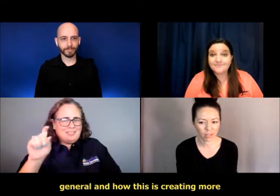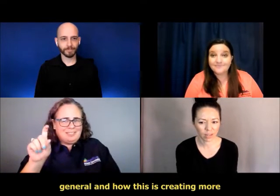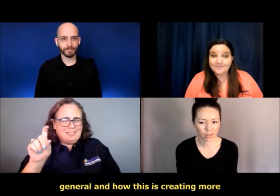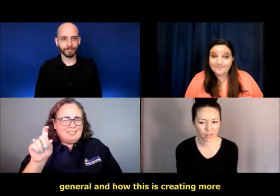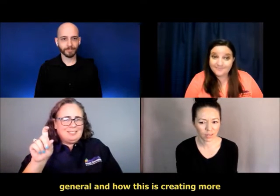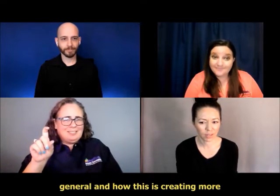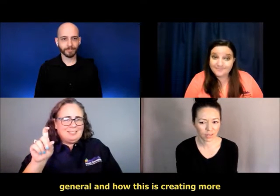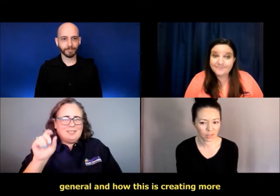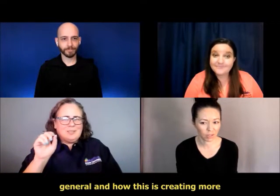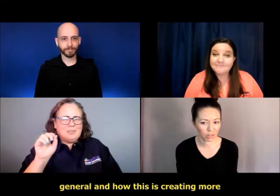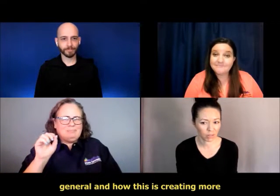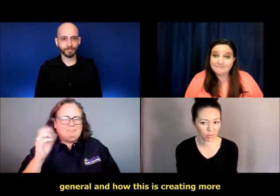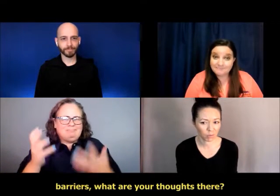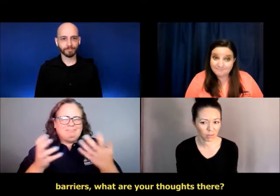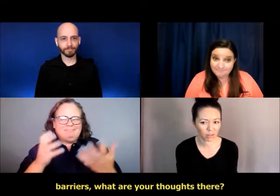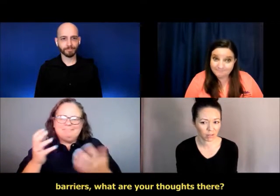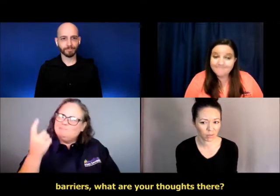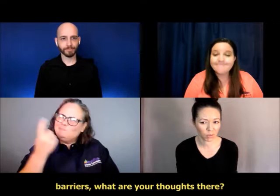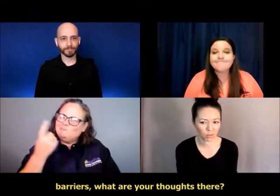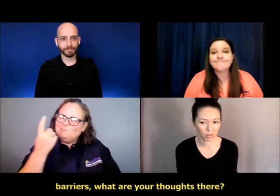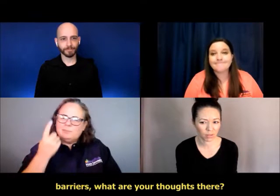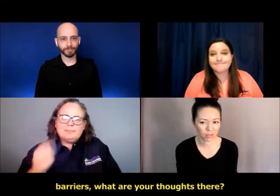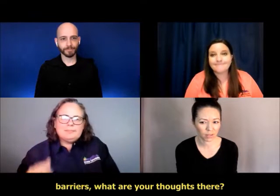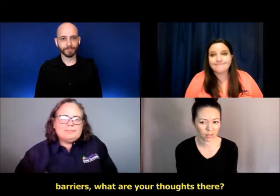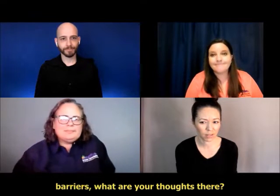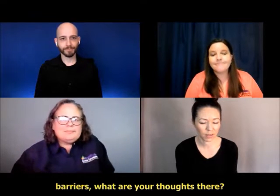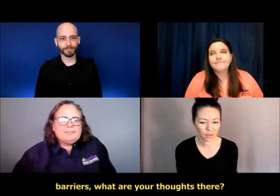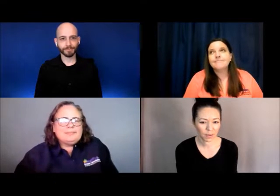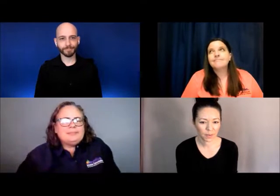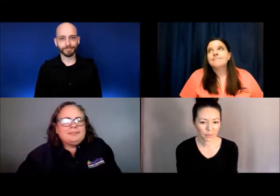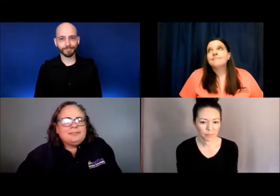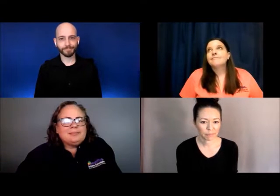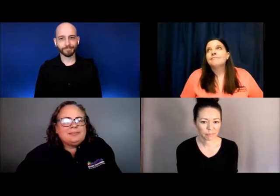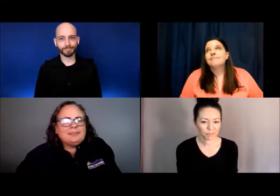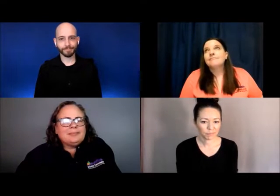and how this is creating more barriers, what are your thoughts there?